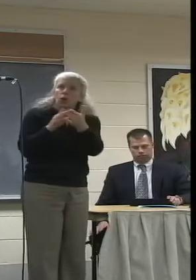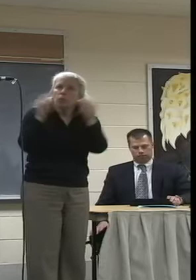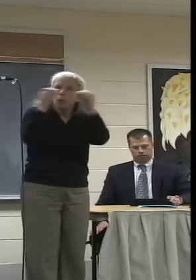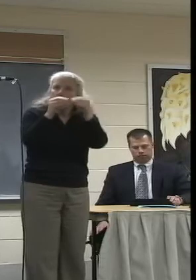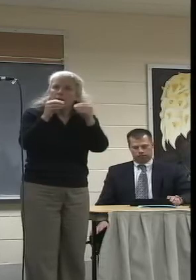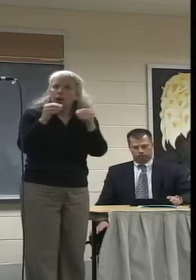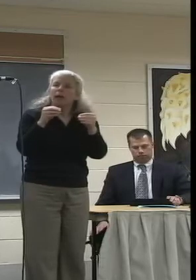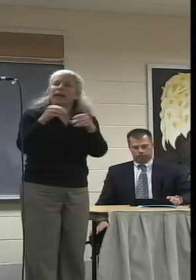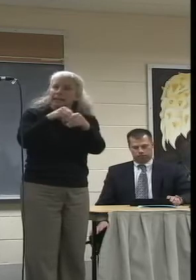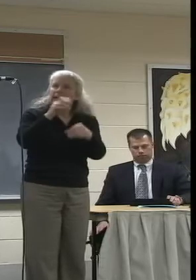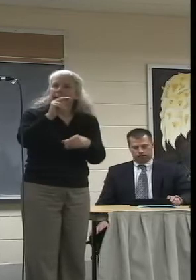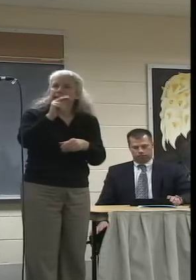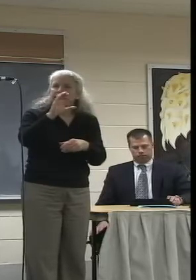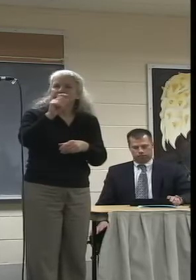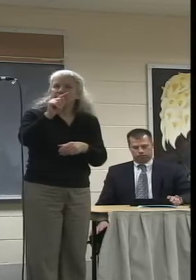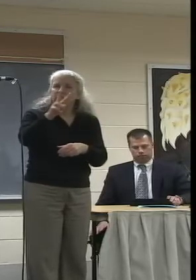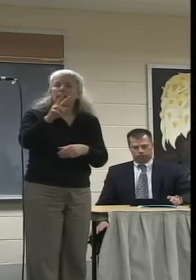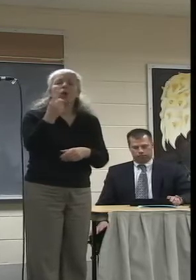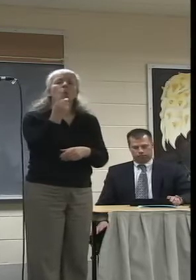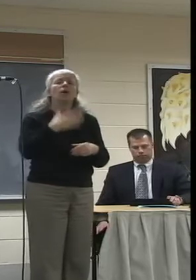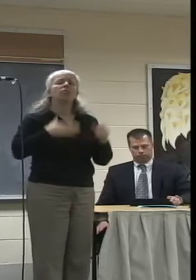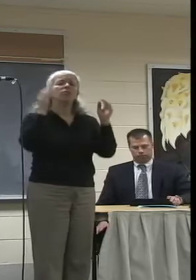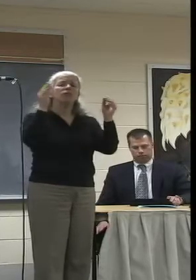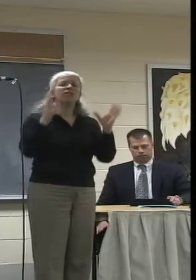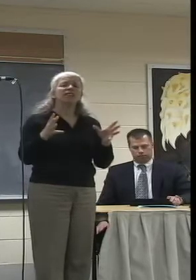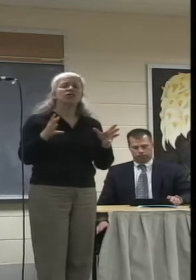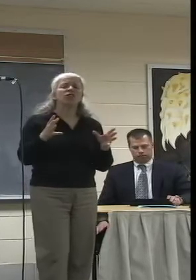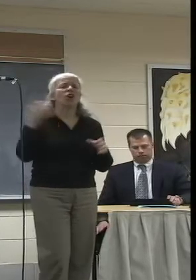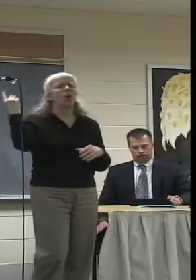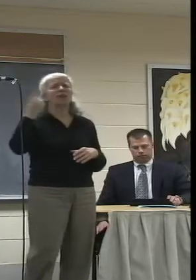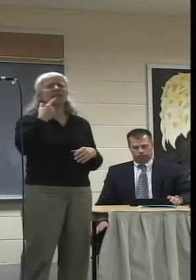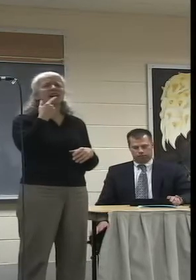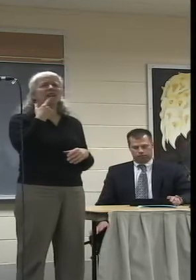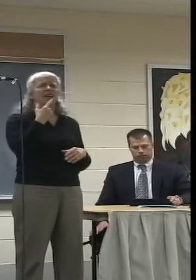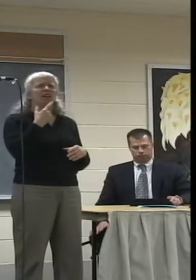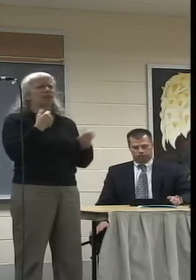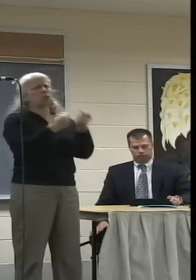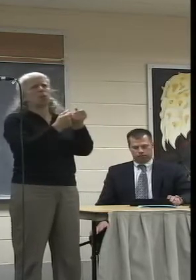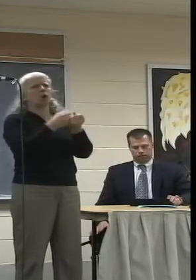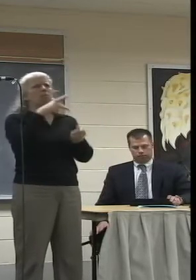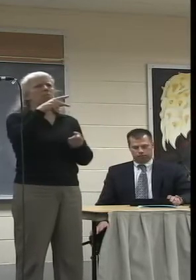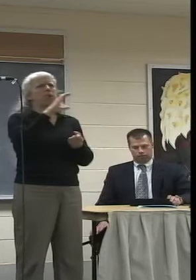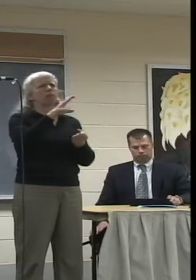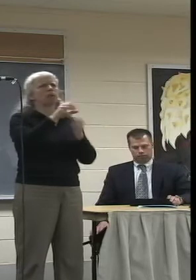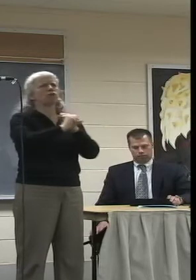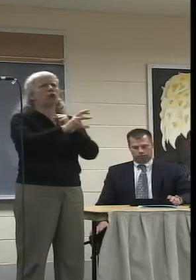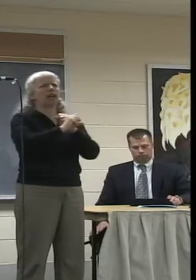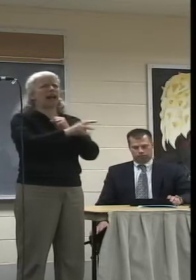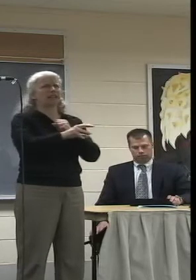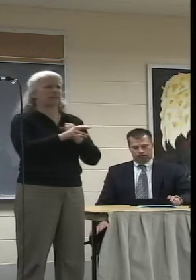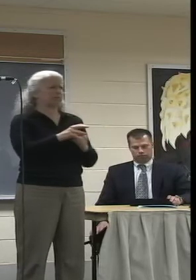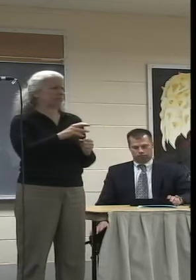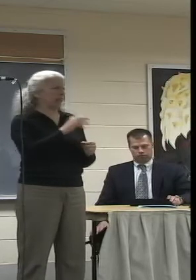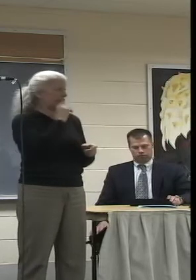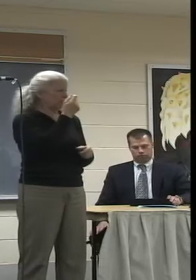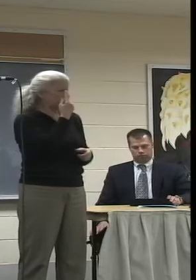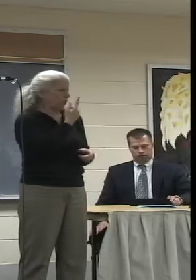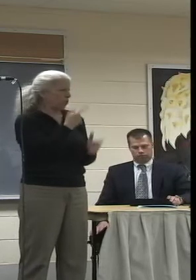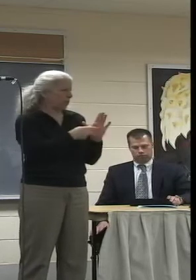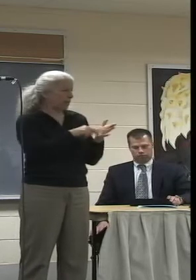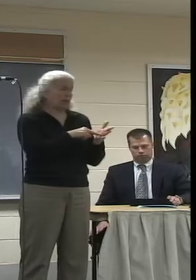documentary film studies professor who used to always say, support public broadcasting. And I never understood what he meant by that until I worked with NCTV.